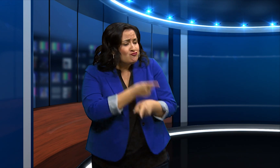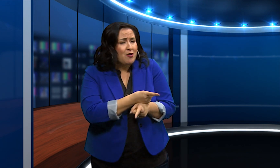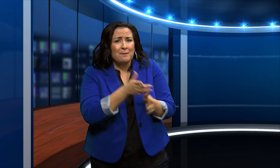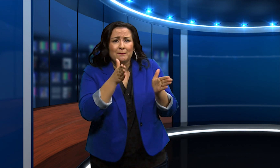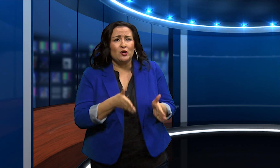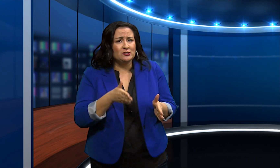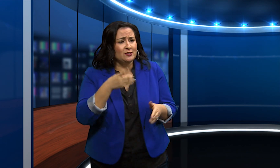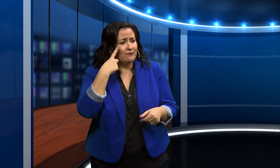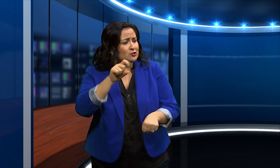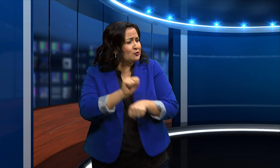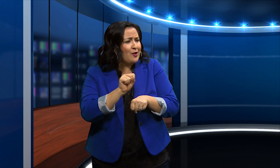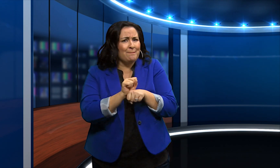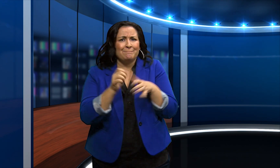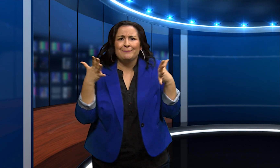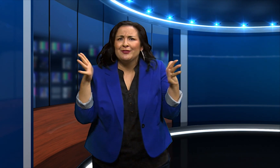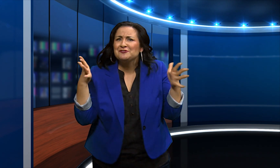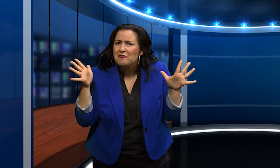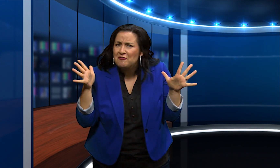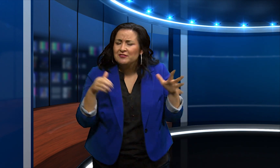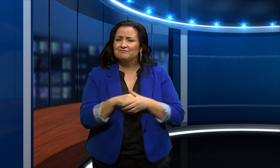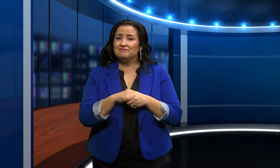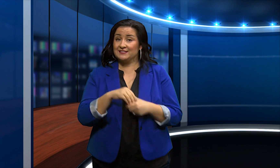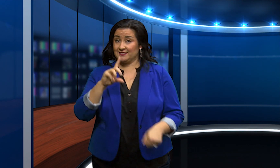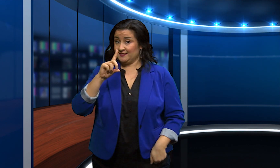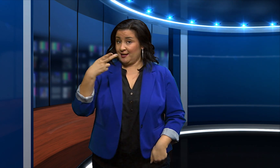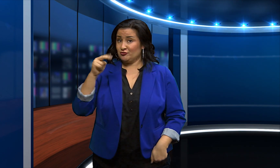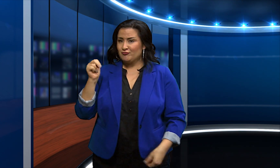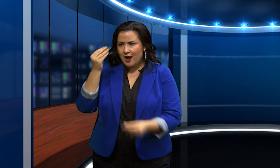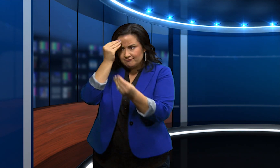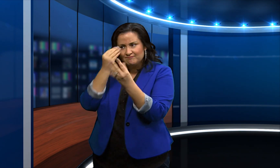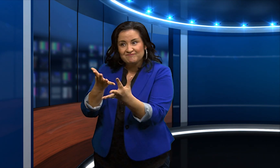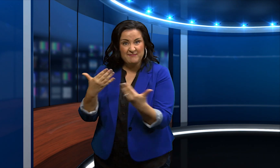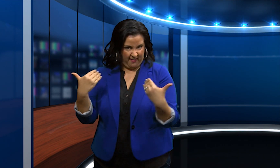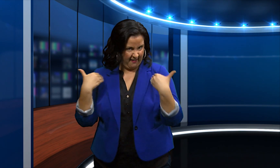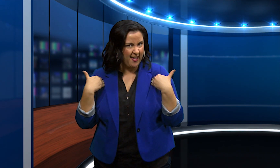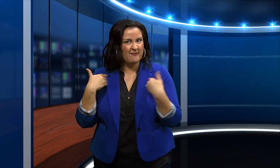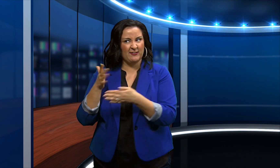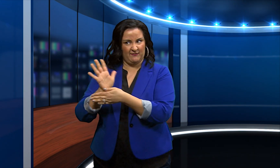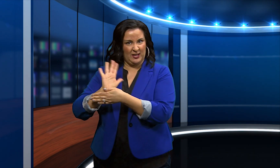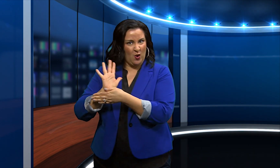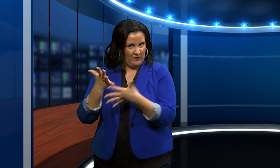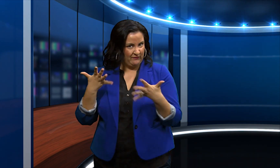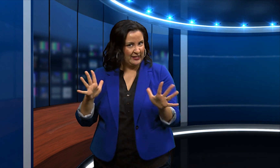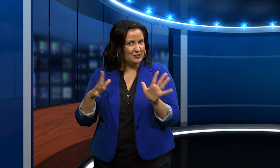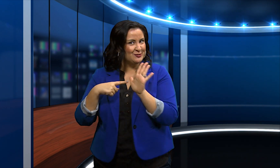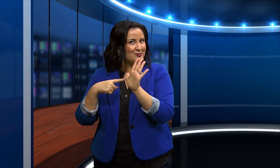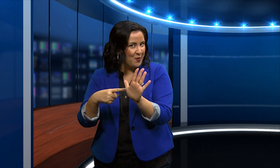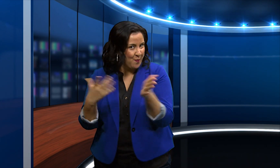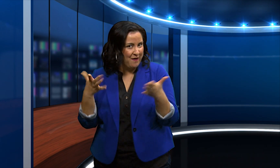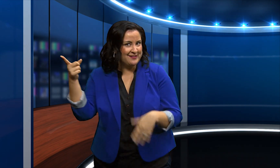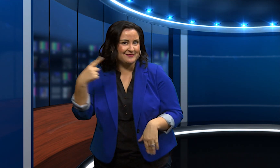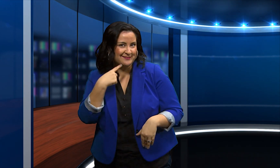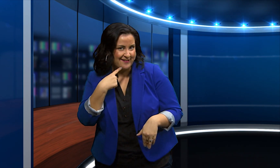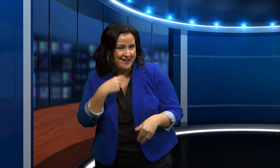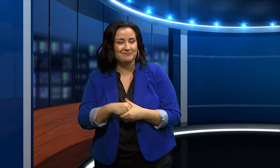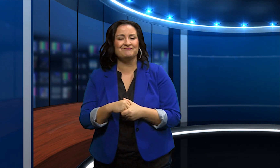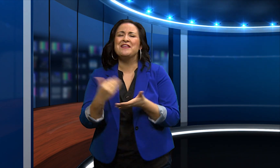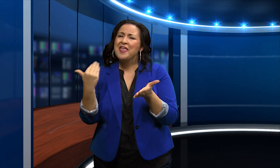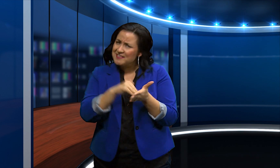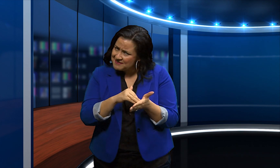She said, quote, he only told him he wasn't the right person for the job. End quote. After informing her of the